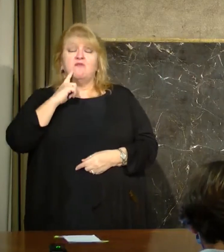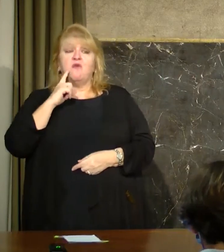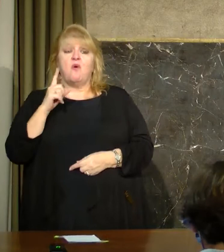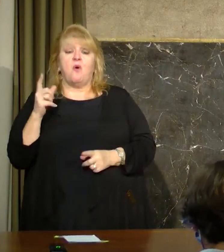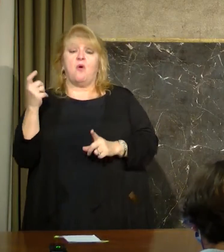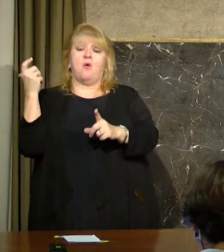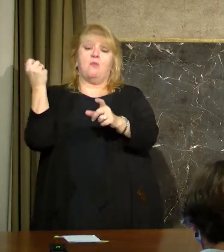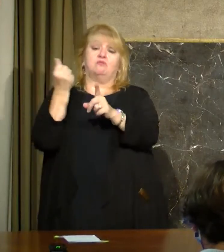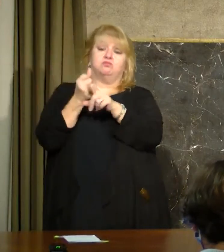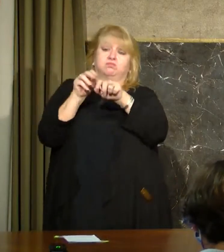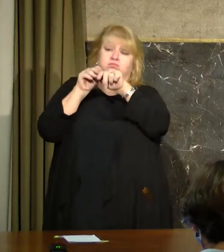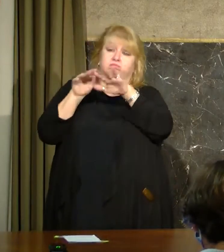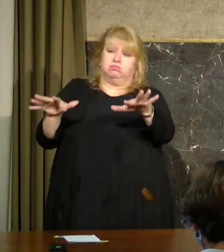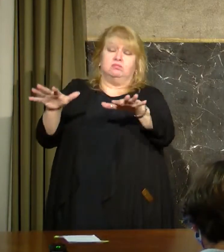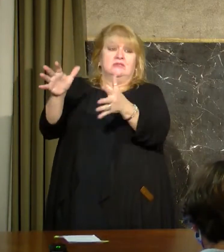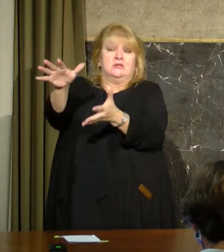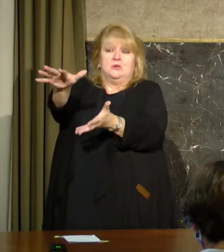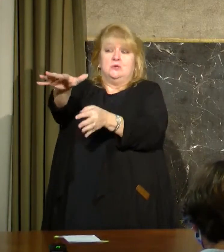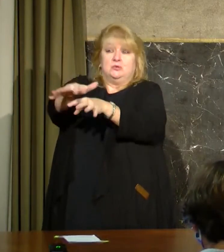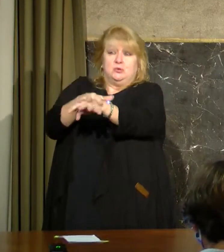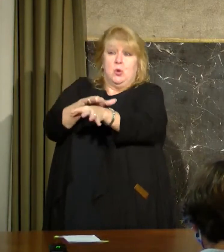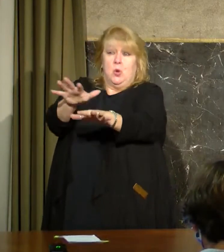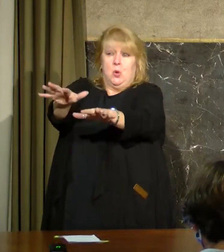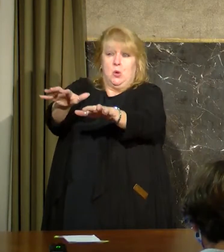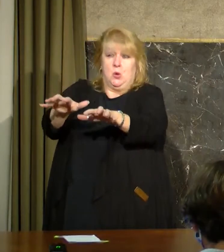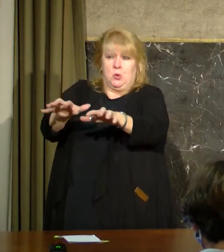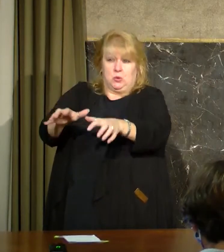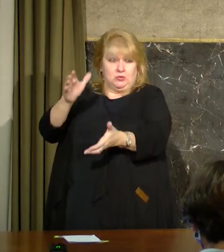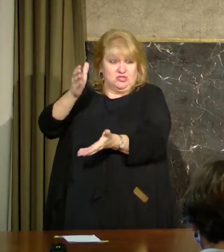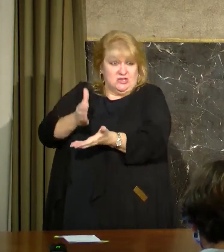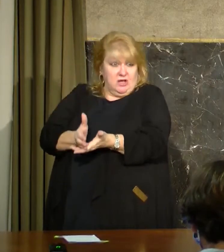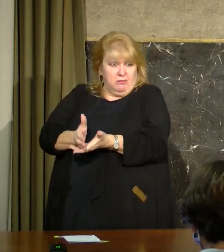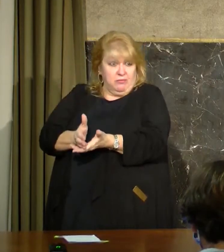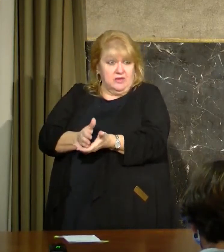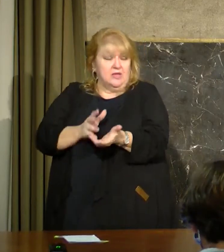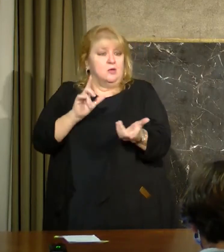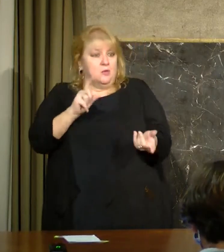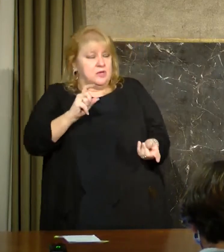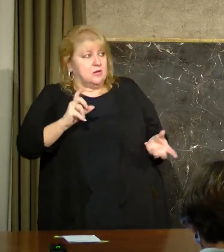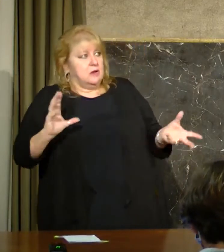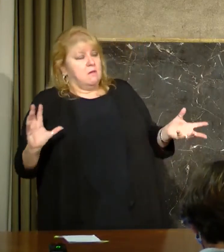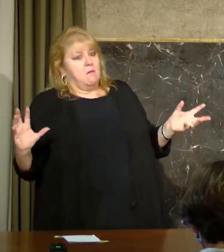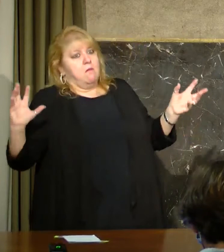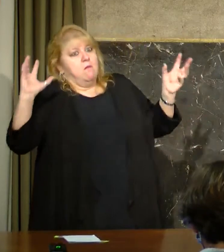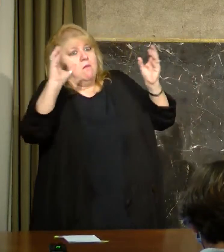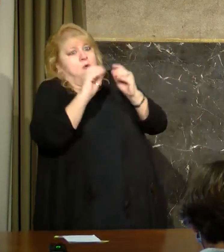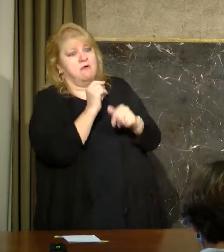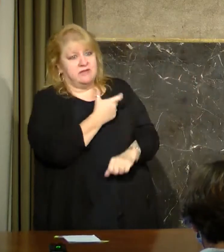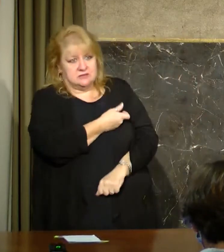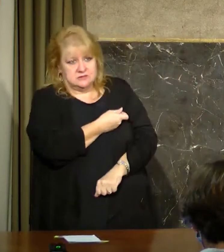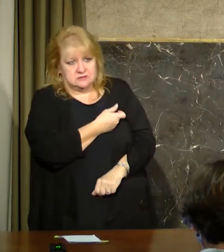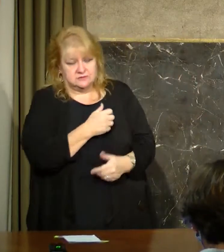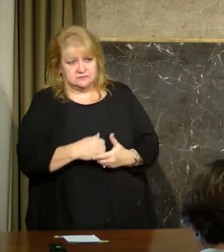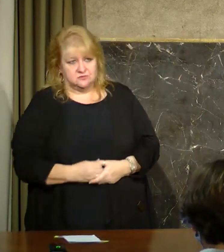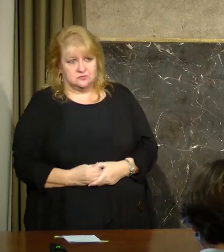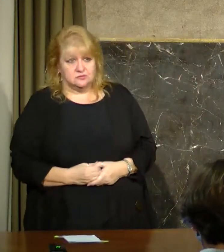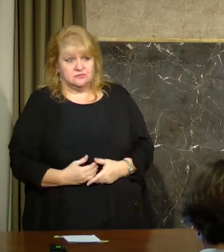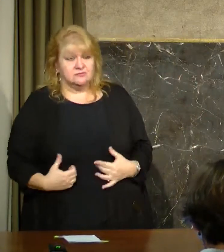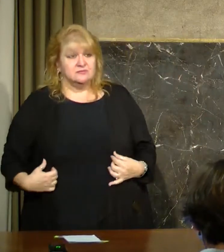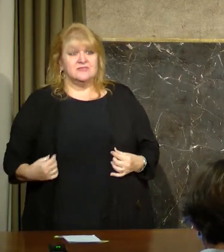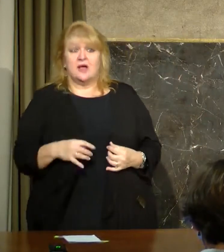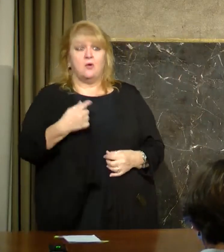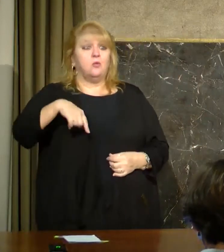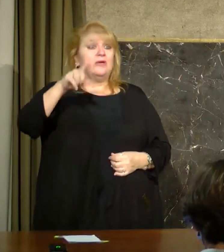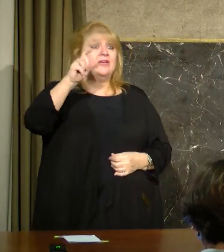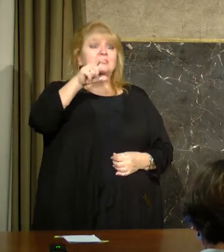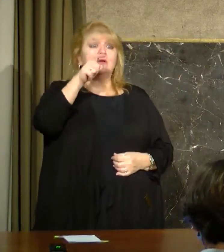much more coverage than we have right now. And when we talk about not being distracted, the vaccine work is important, essential.